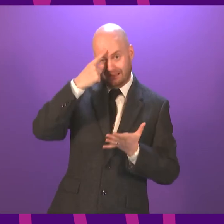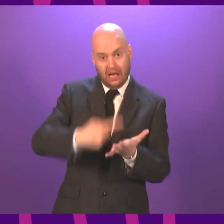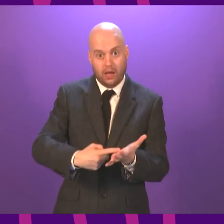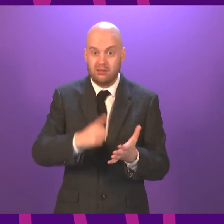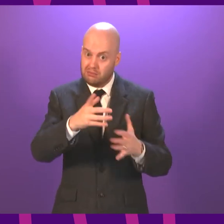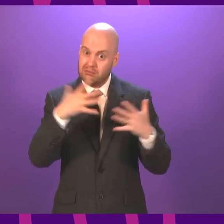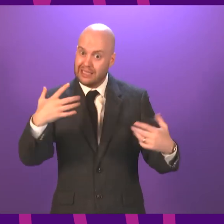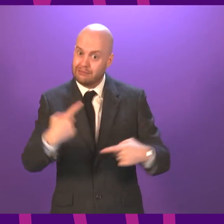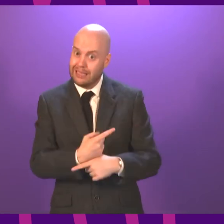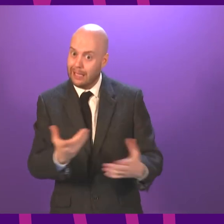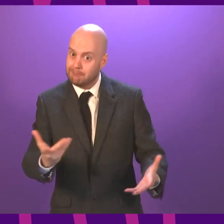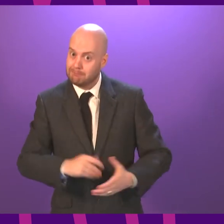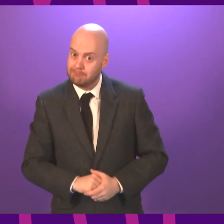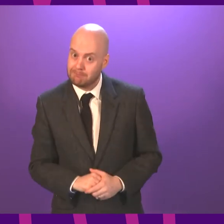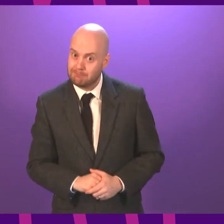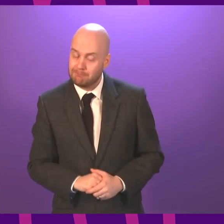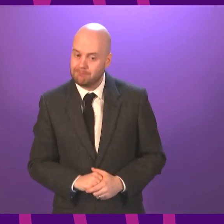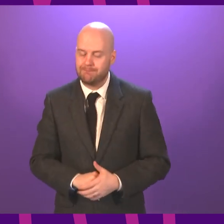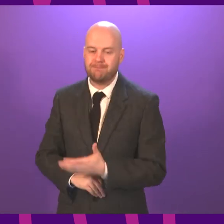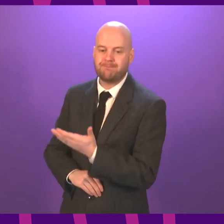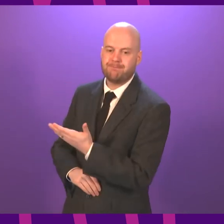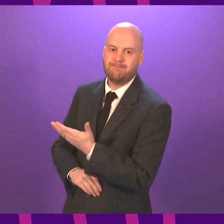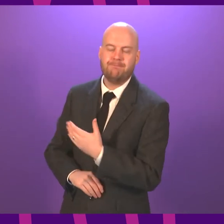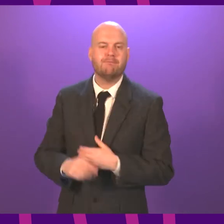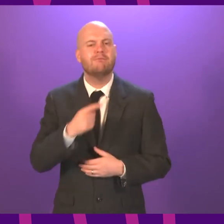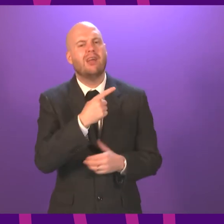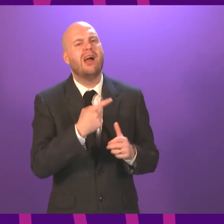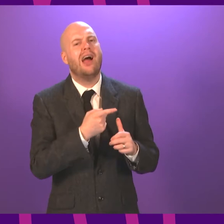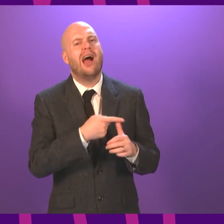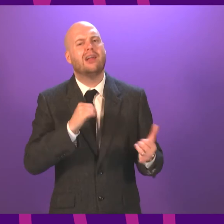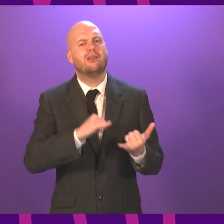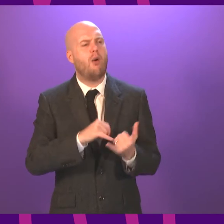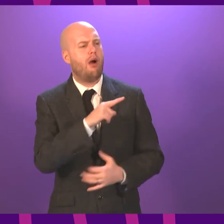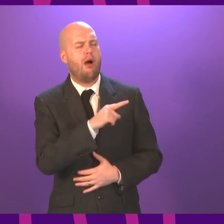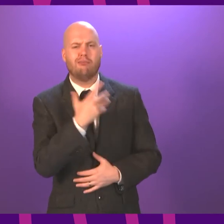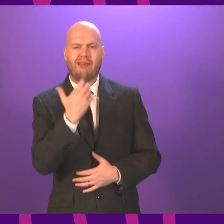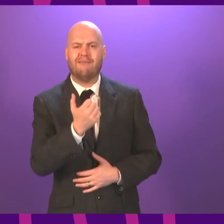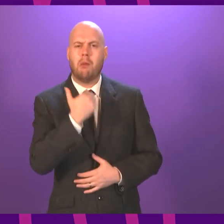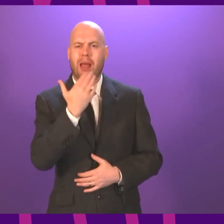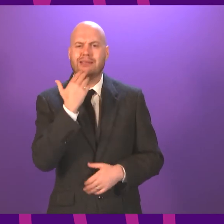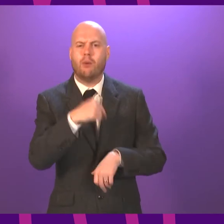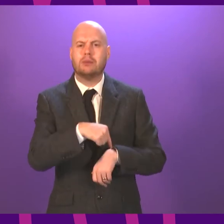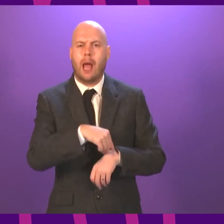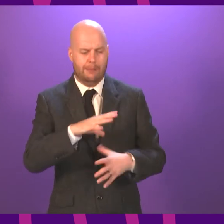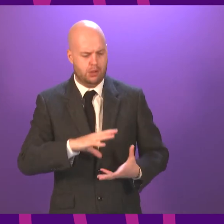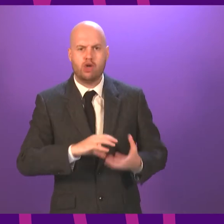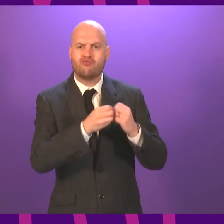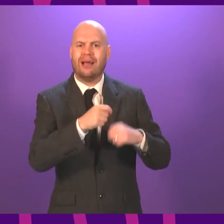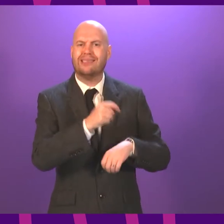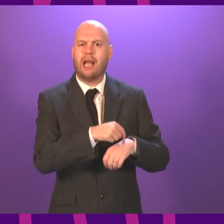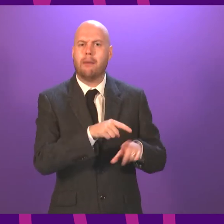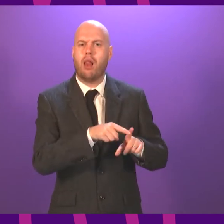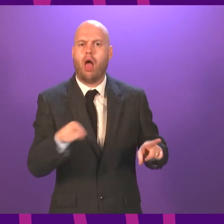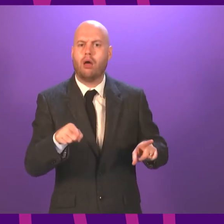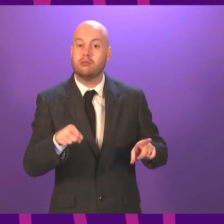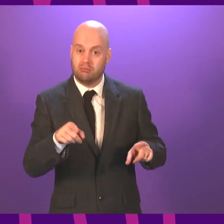I am glad for him that Anna Sarwar has got the time to do timelines. There is nothing he has just told me there that I do not